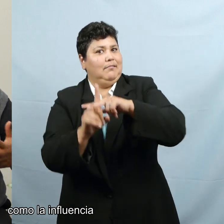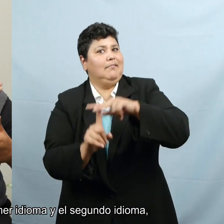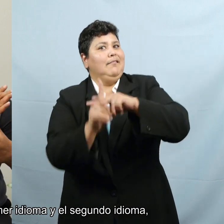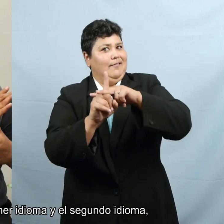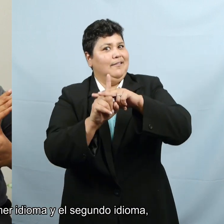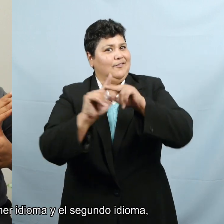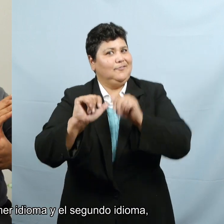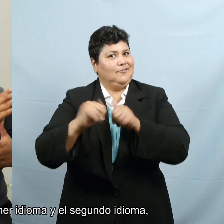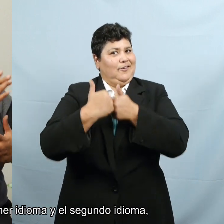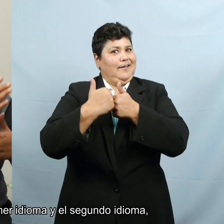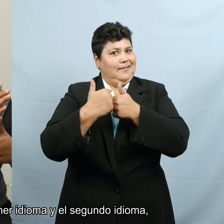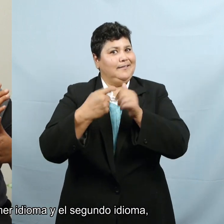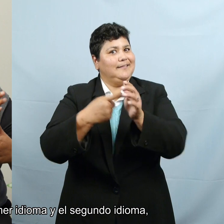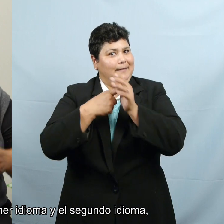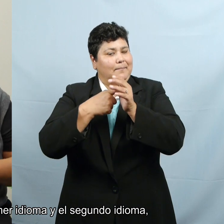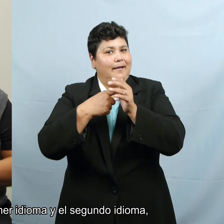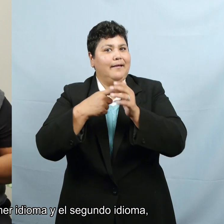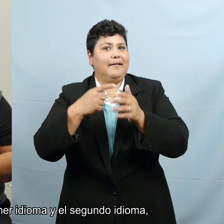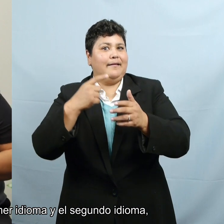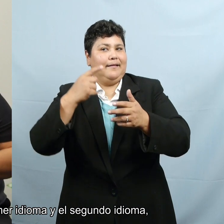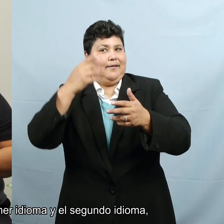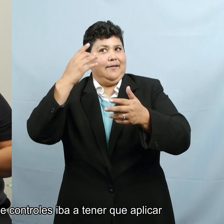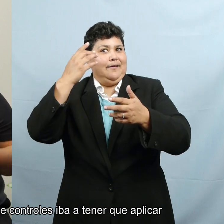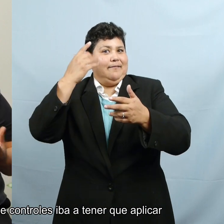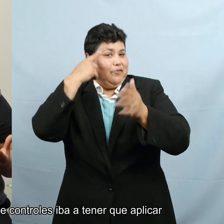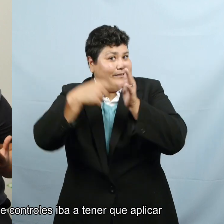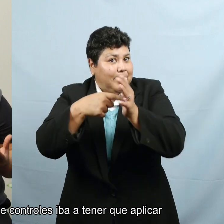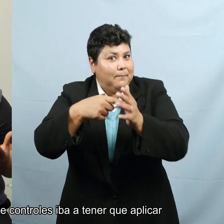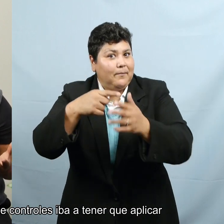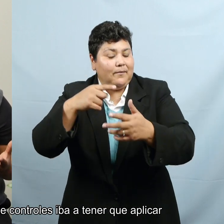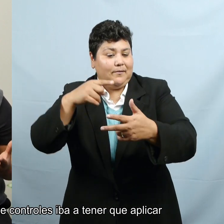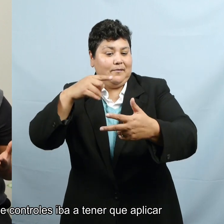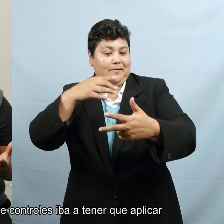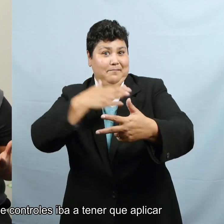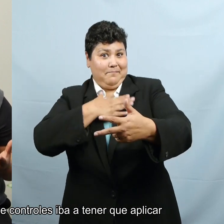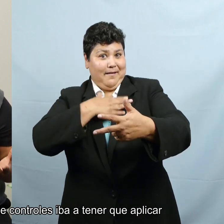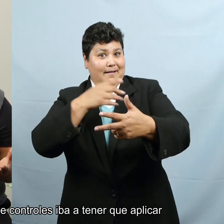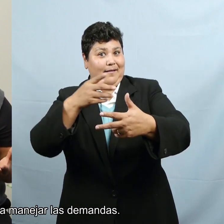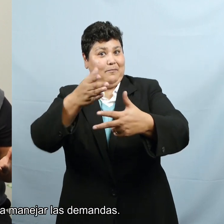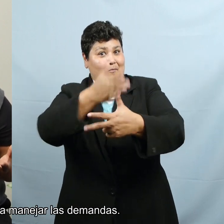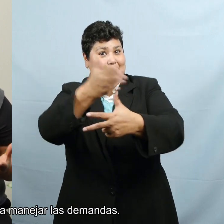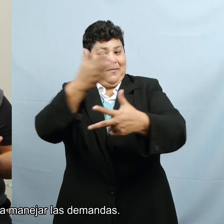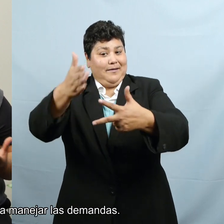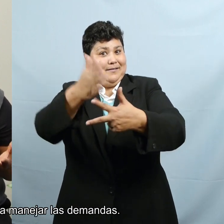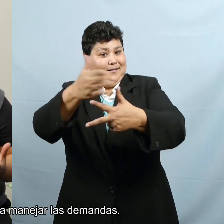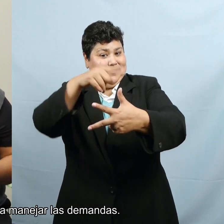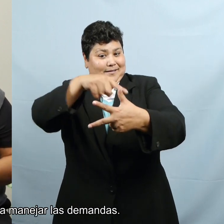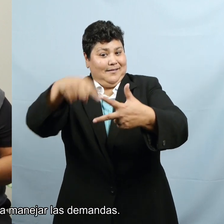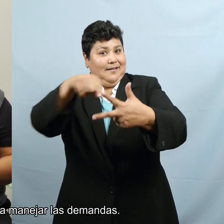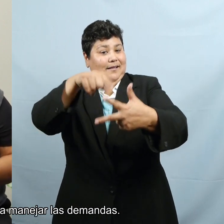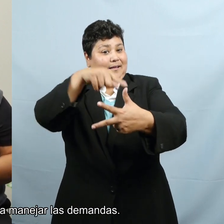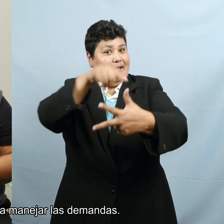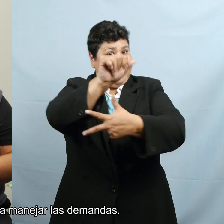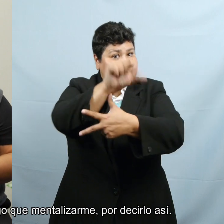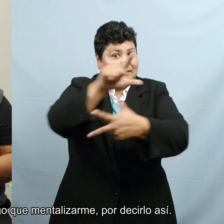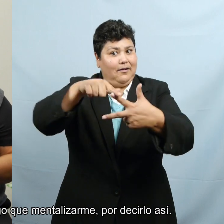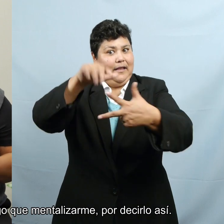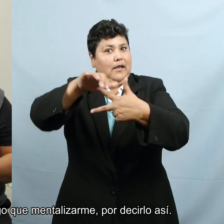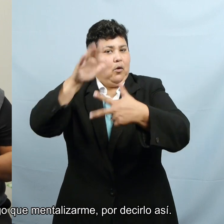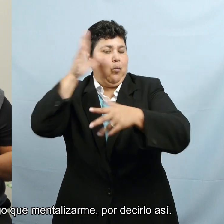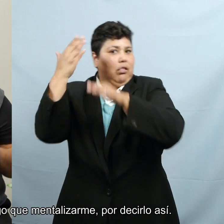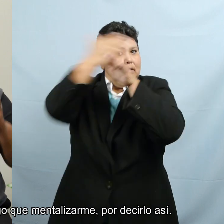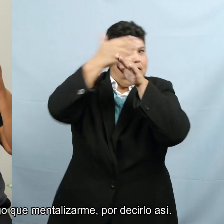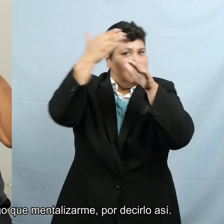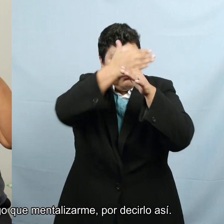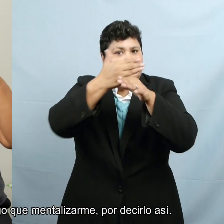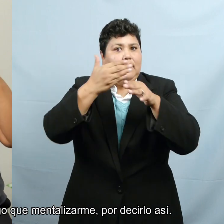intrusion from the primary language and the secondary language and what type of controls I would have to apply to cope with those demands. So,